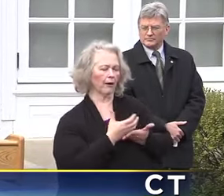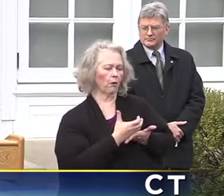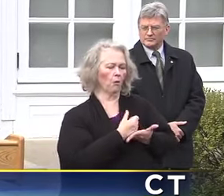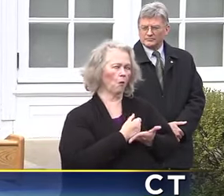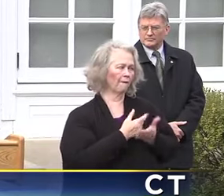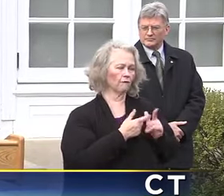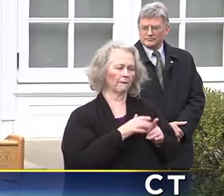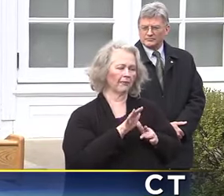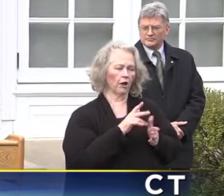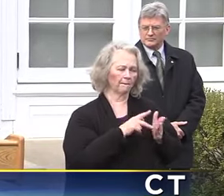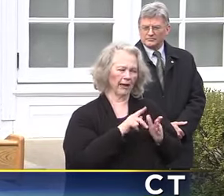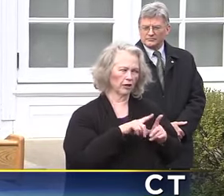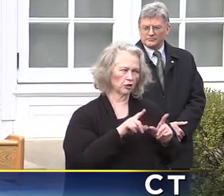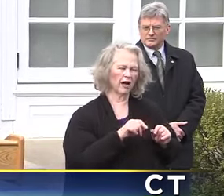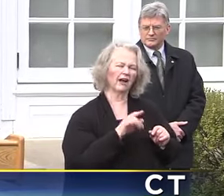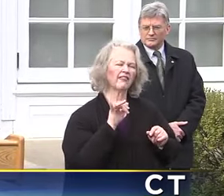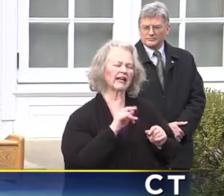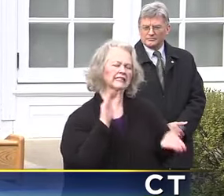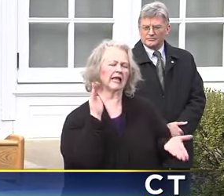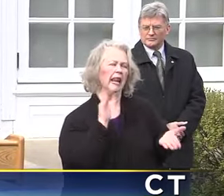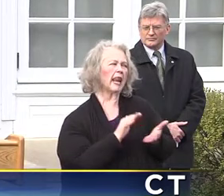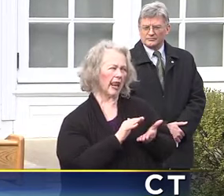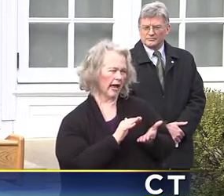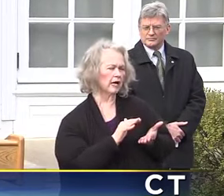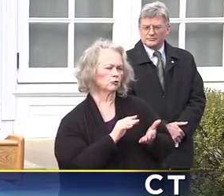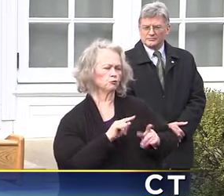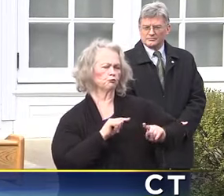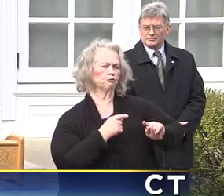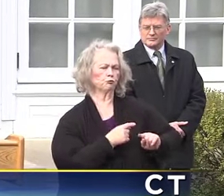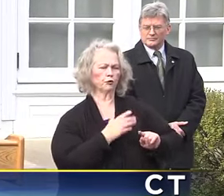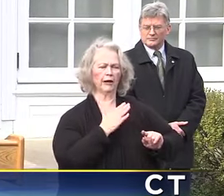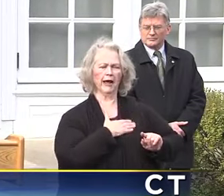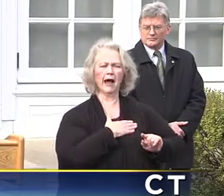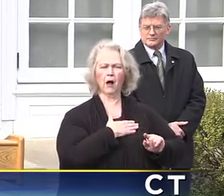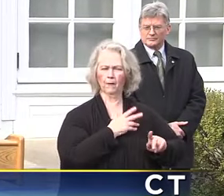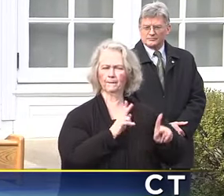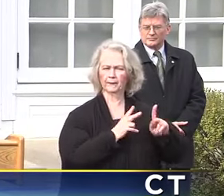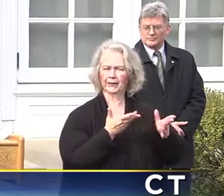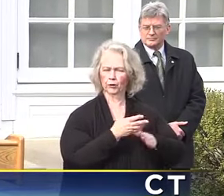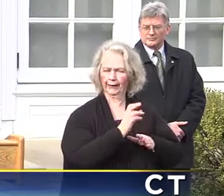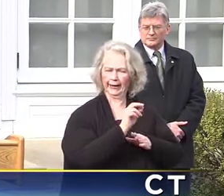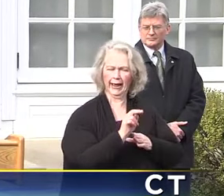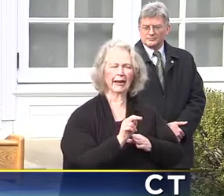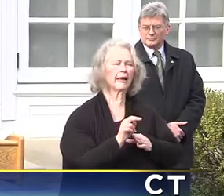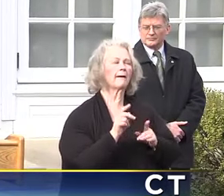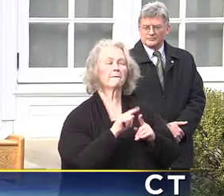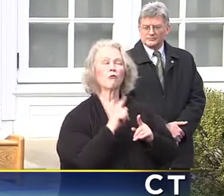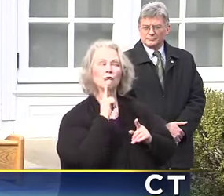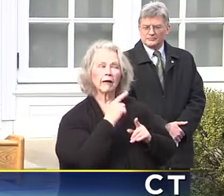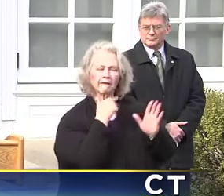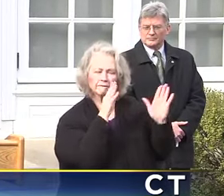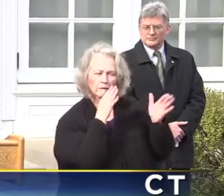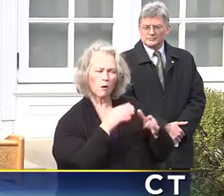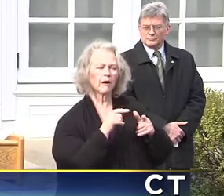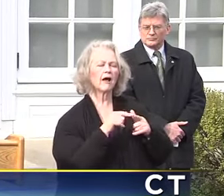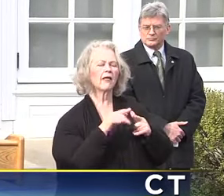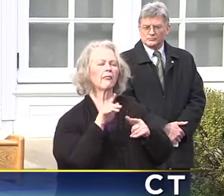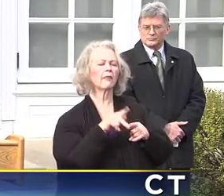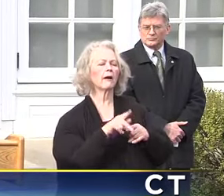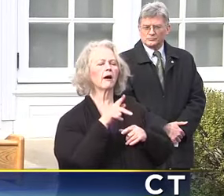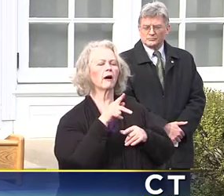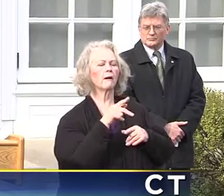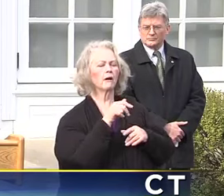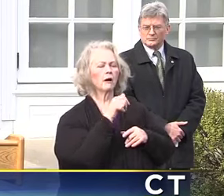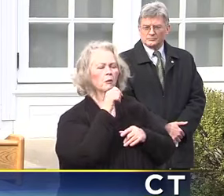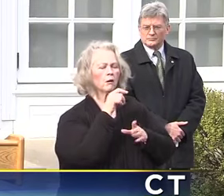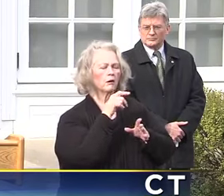That's a much smaller impact to the state of Connecticut for that extension. So as of right now, the area we're really focused on is the personal income tax withholding